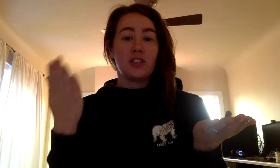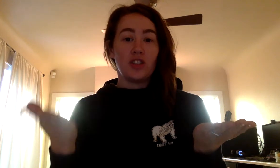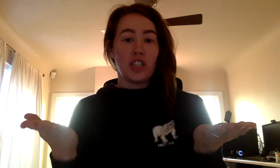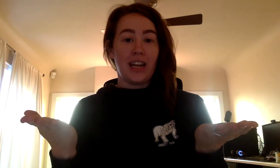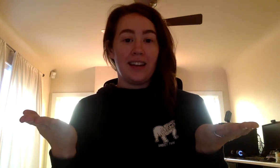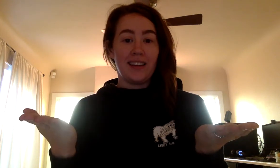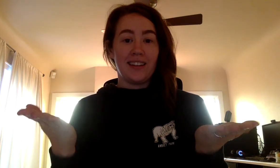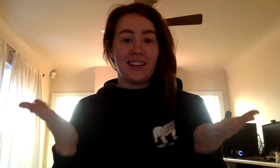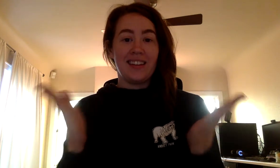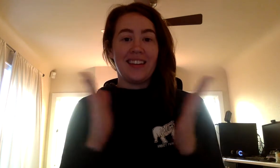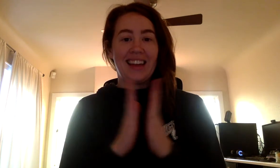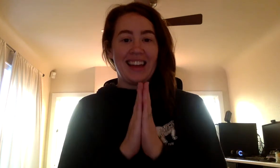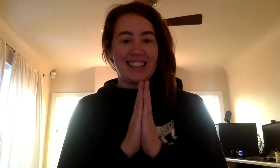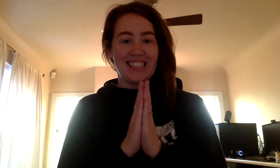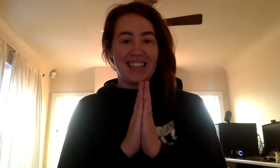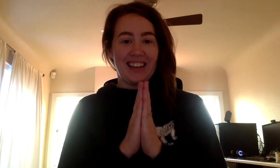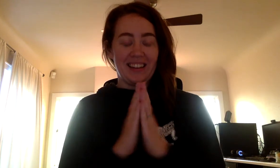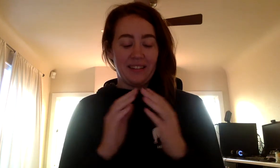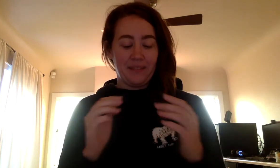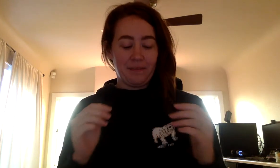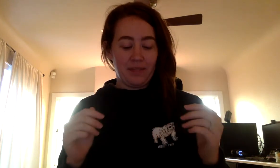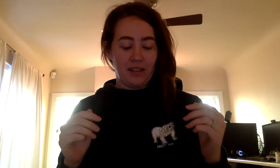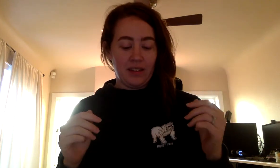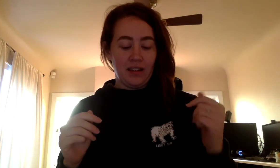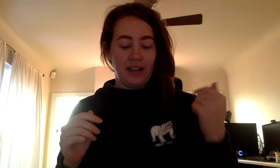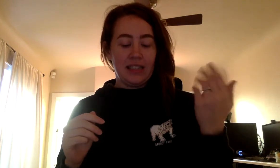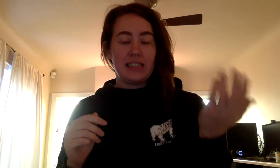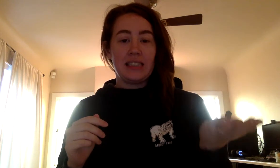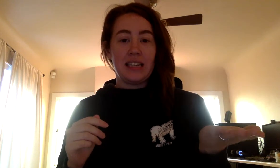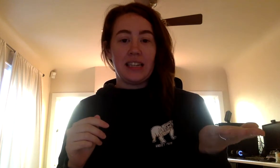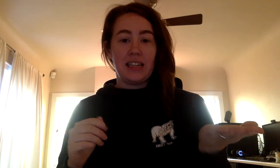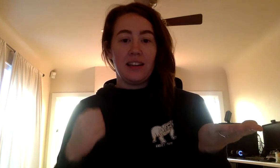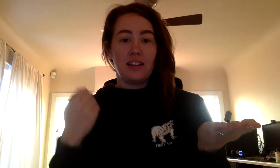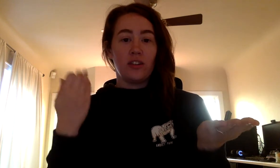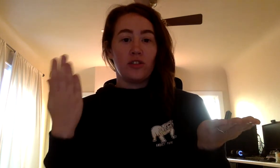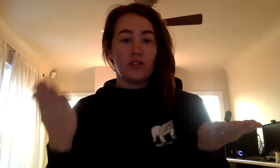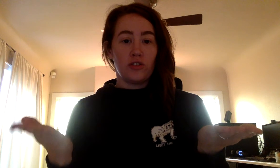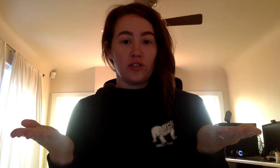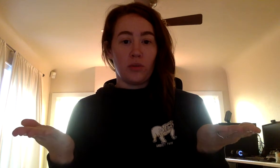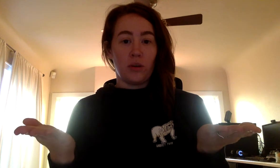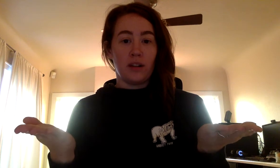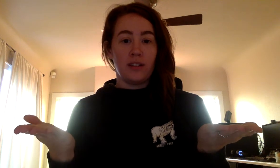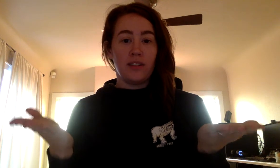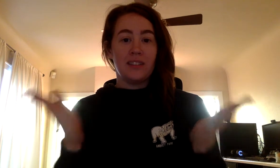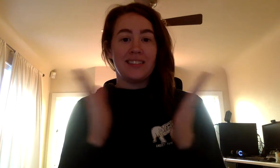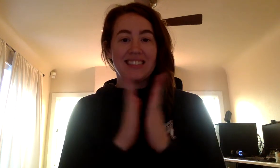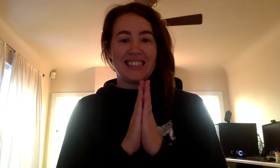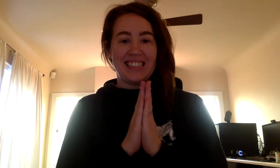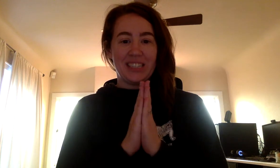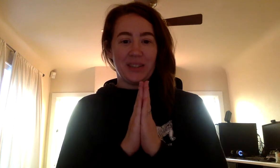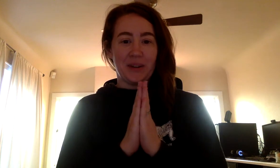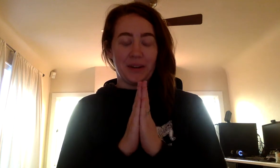shake, handshake. Sea, shore, seashore.